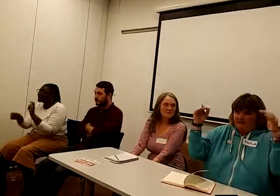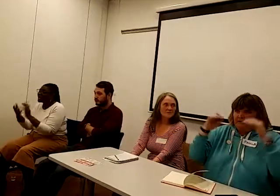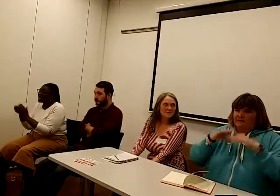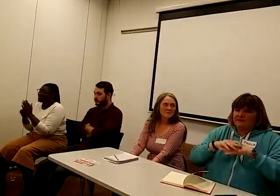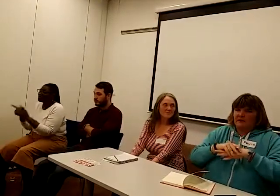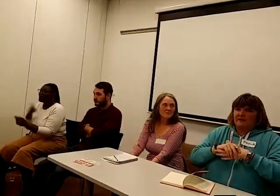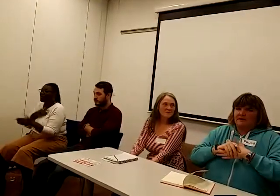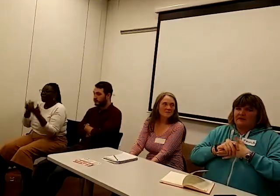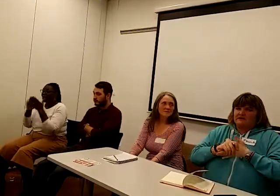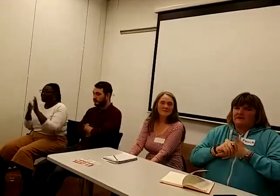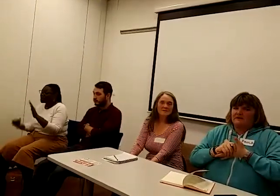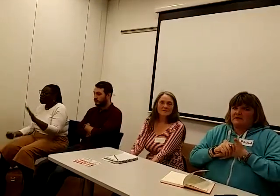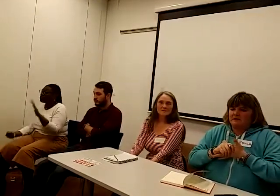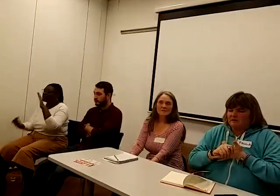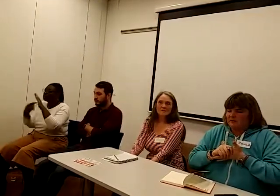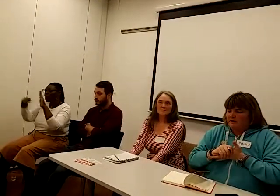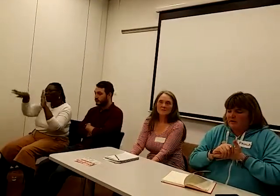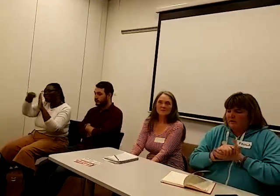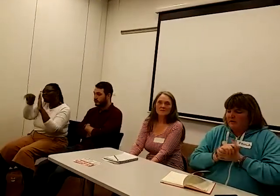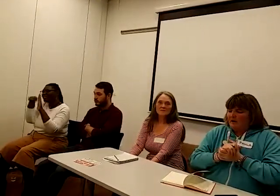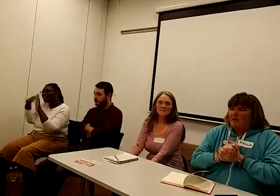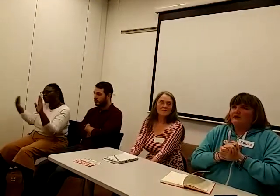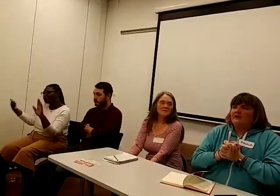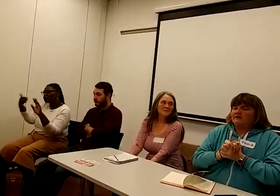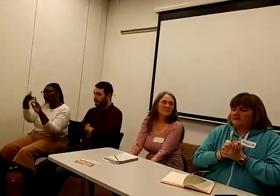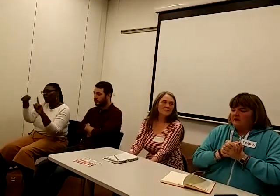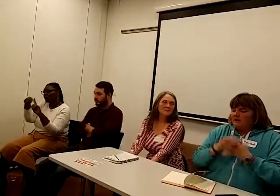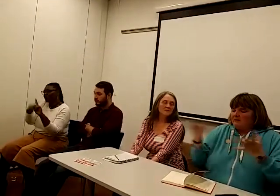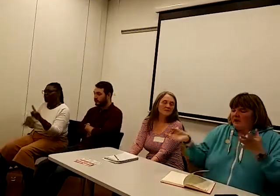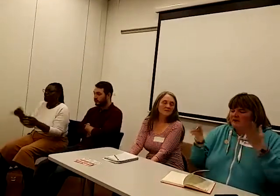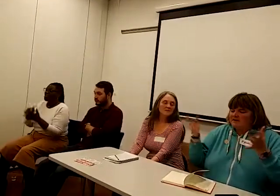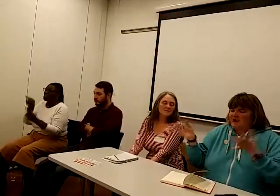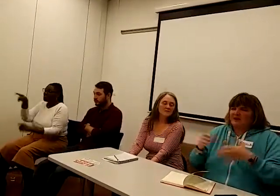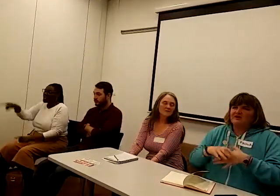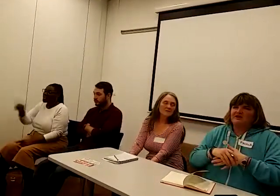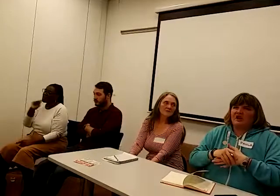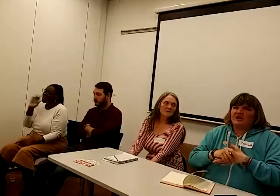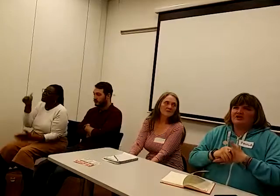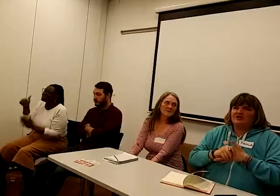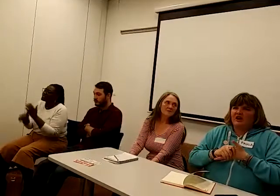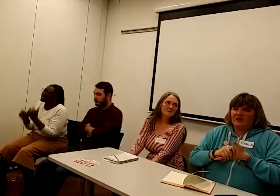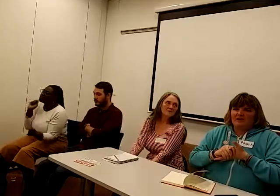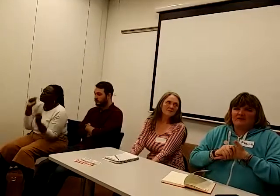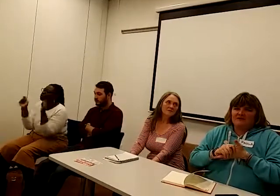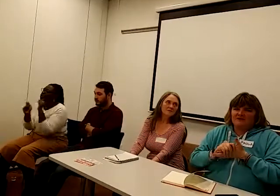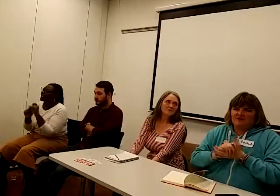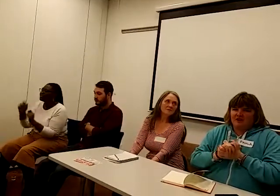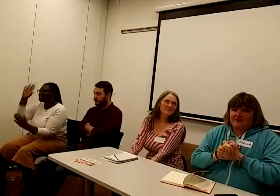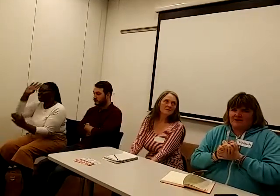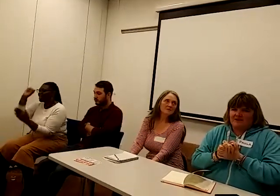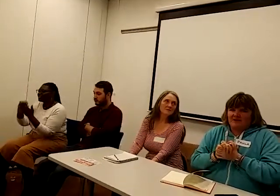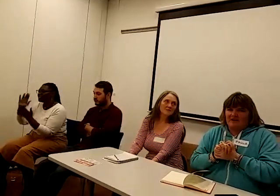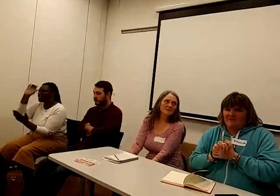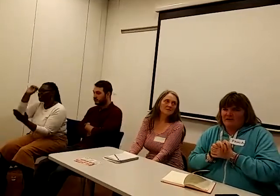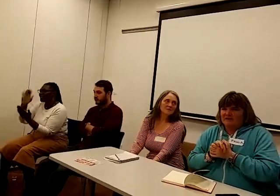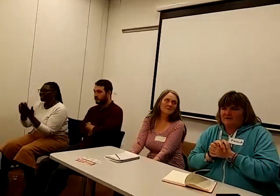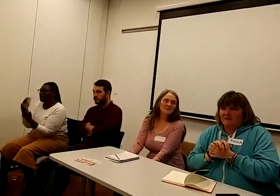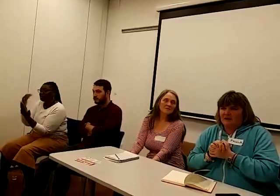are on the top of the target list for the DWP, that they are starting to change diagnosis criteria in mental